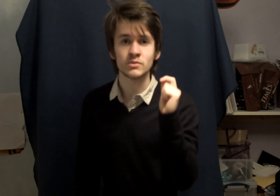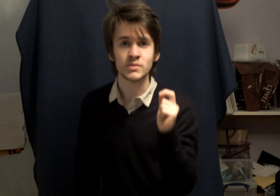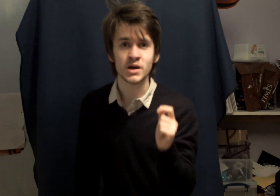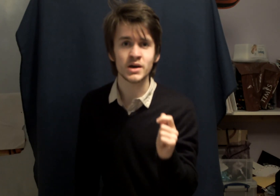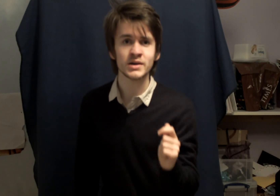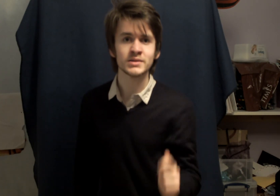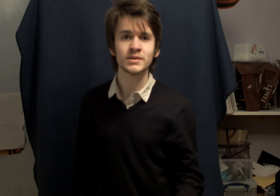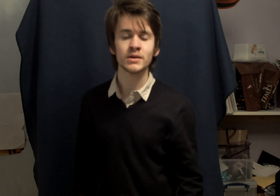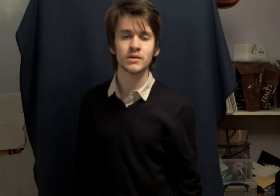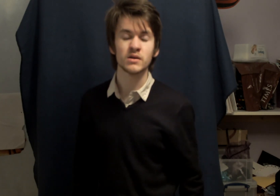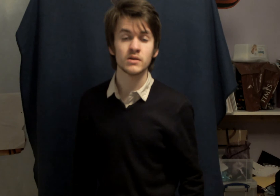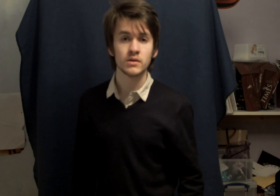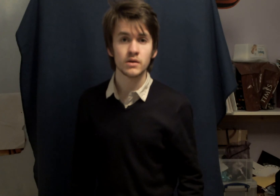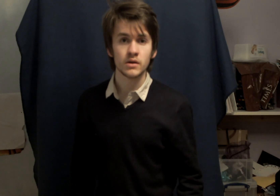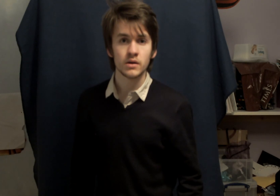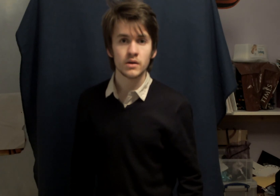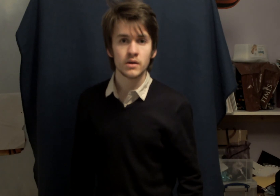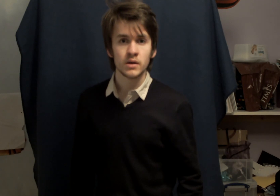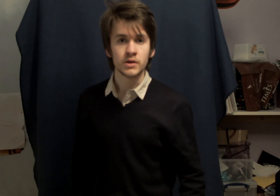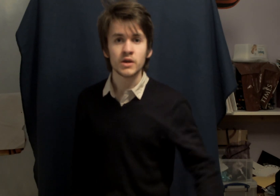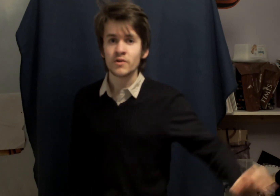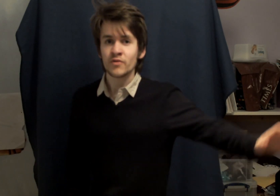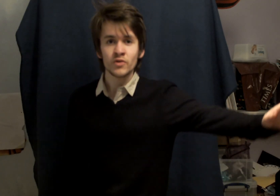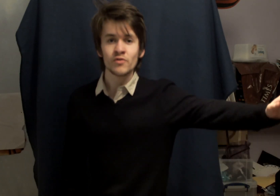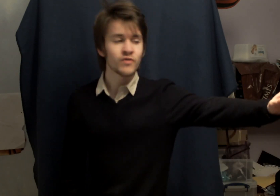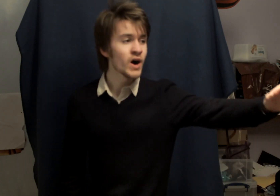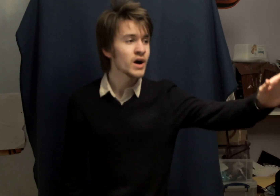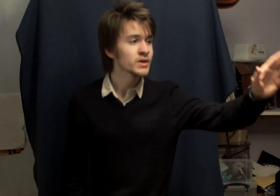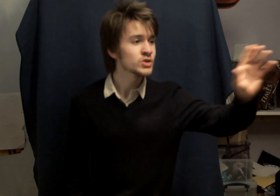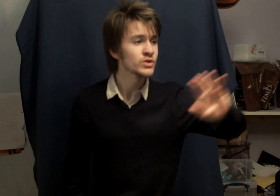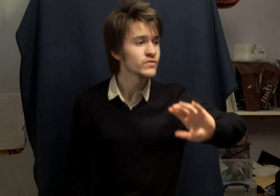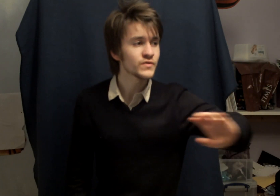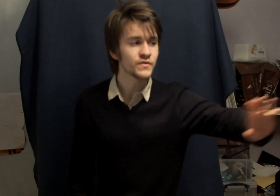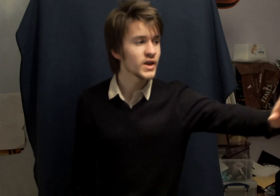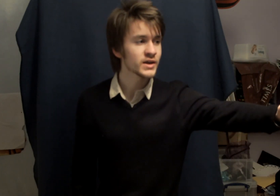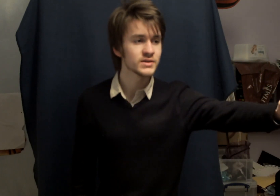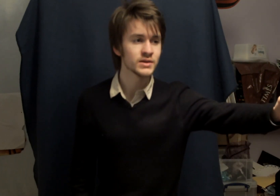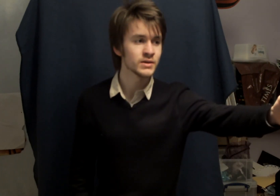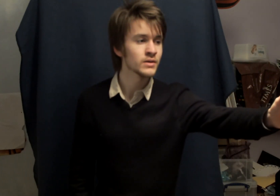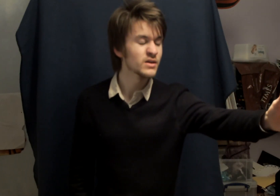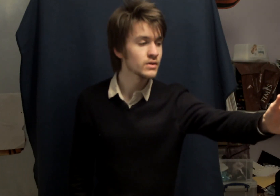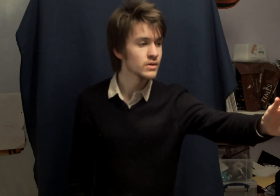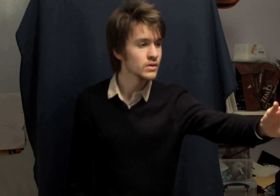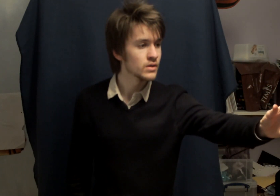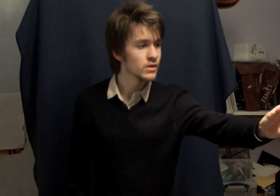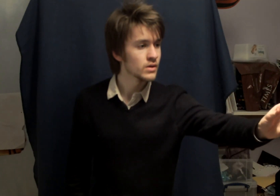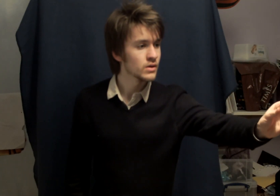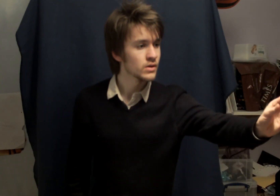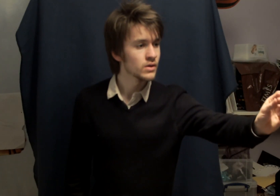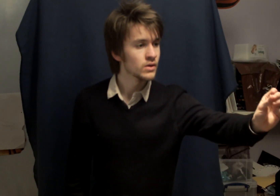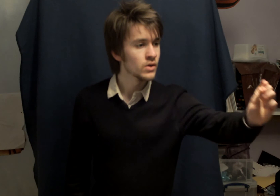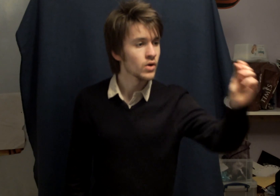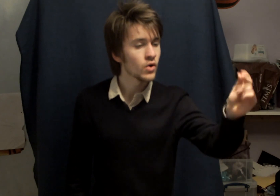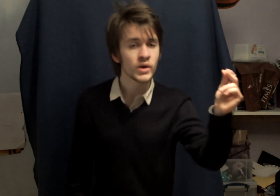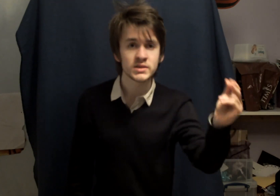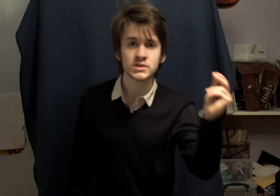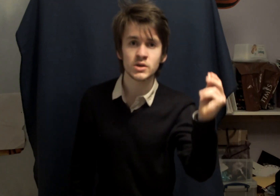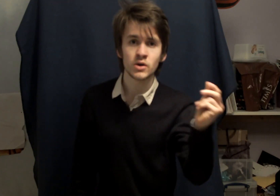mind and if you find you've reflected always know